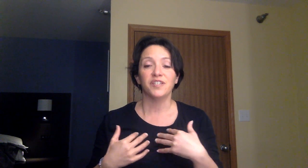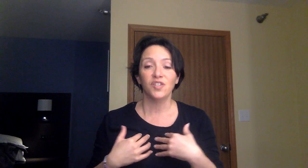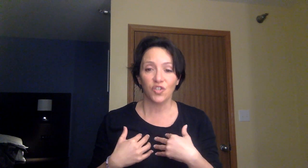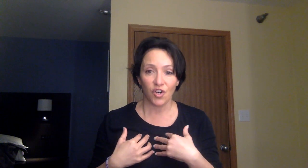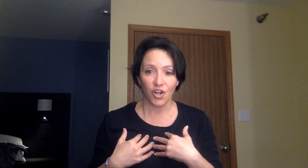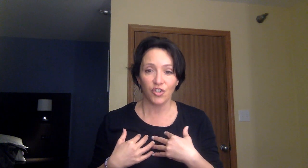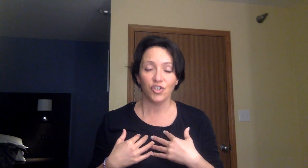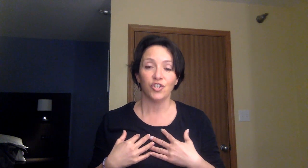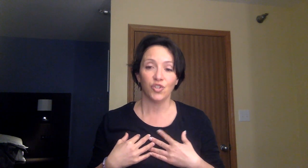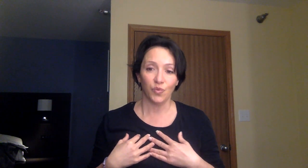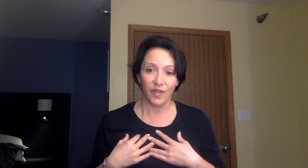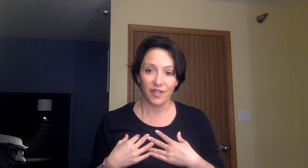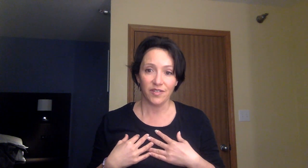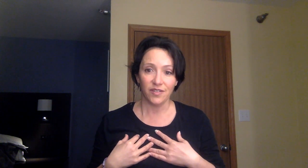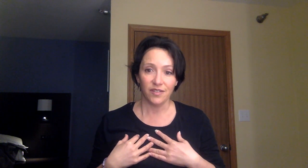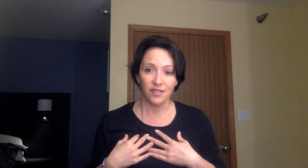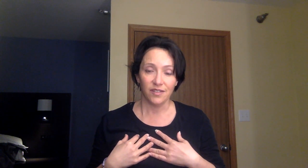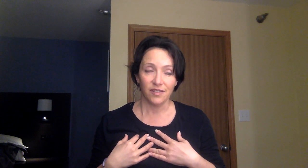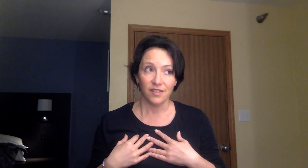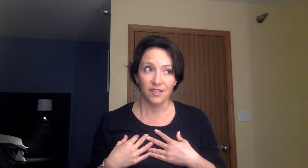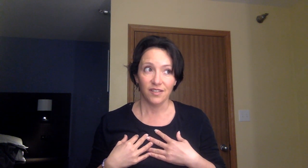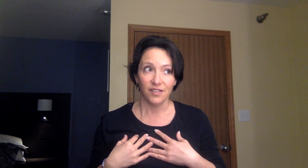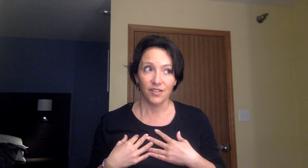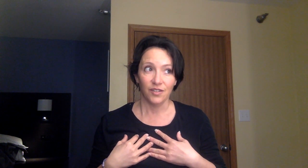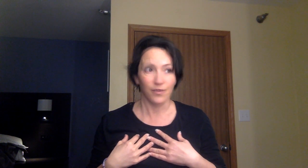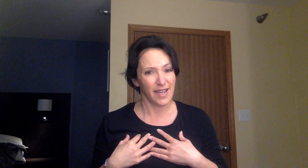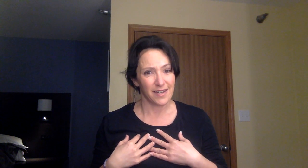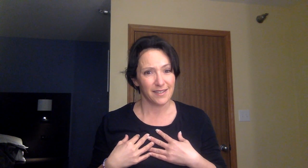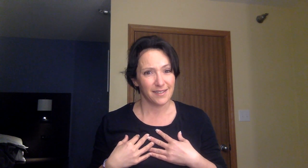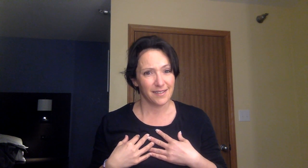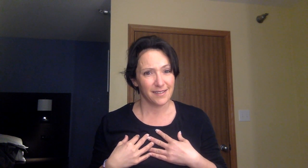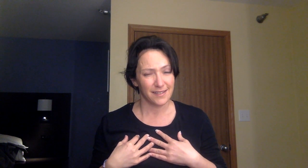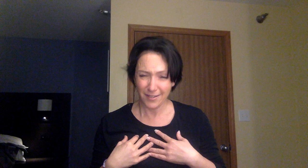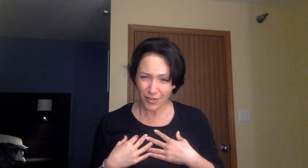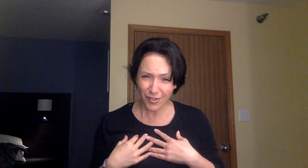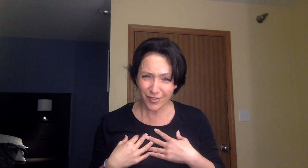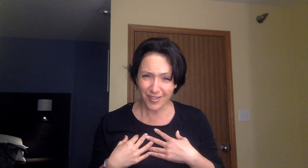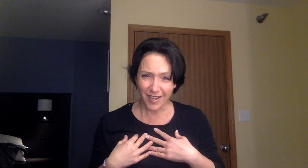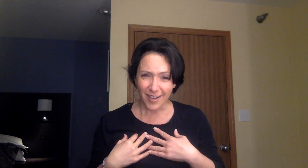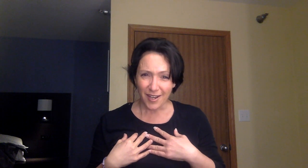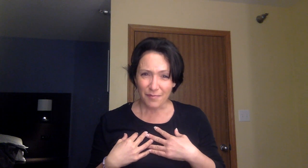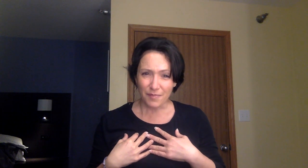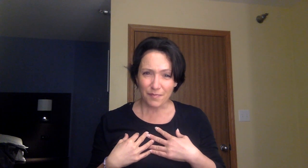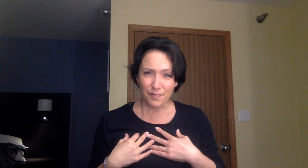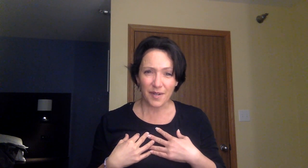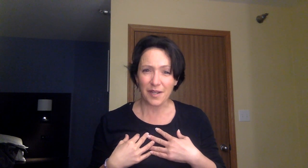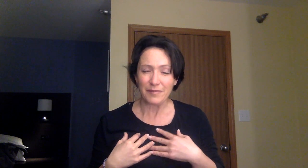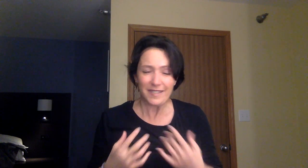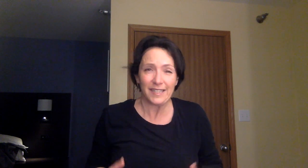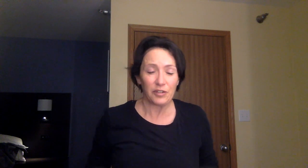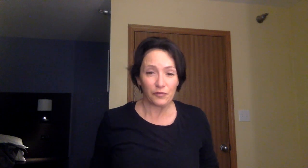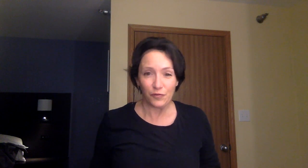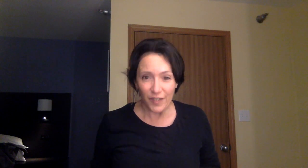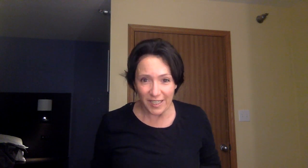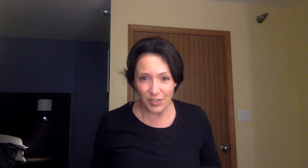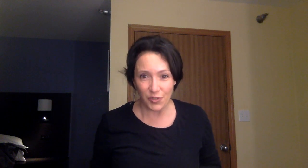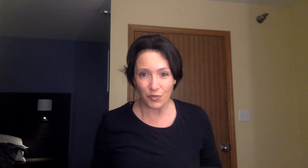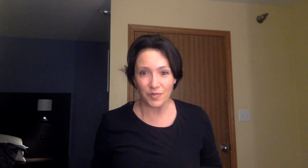discharged in two weeks. Wait, discharged? But I'm still on feeding tubes